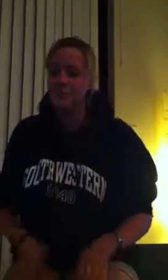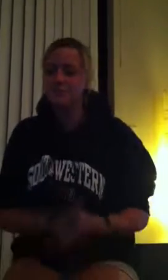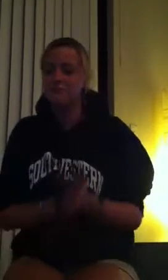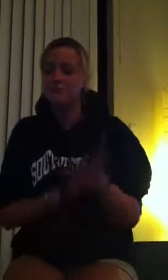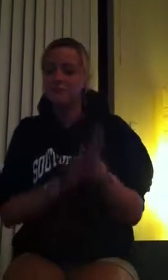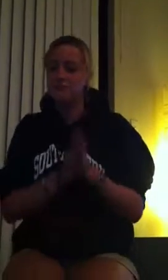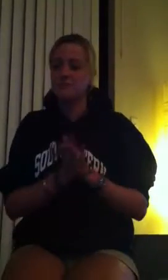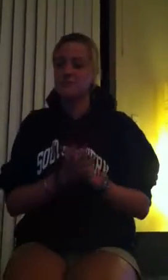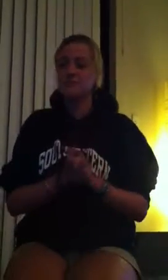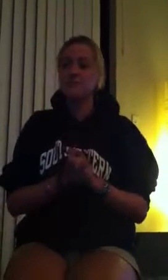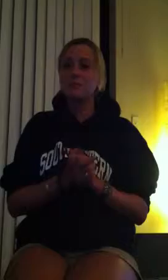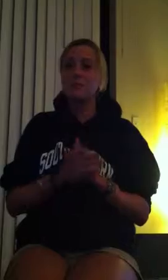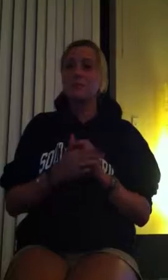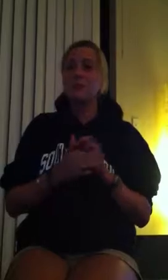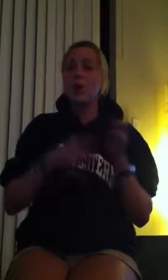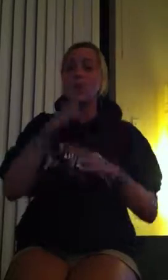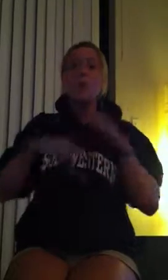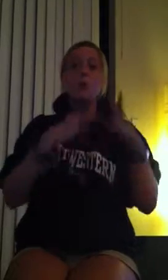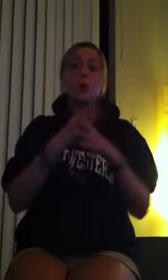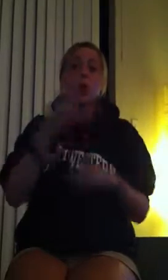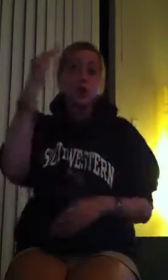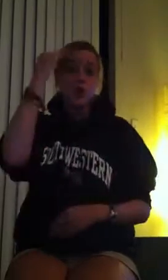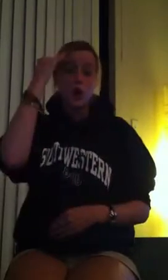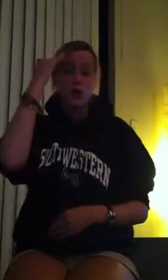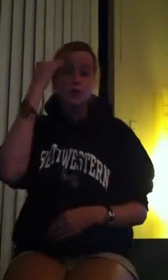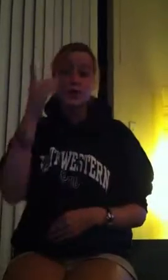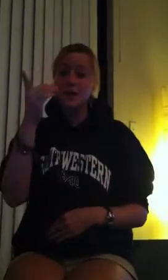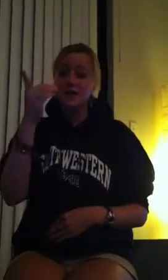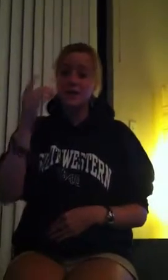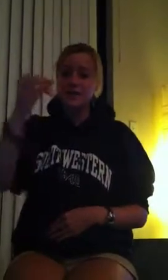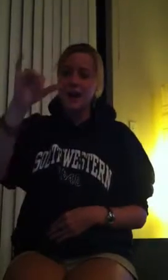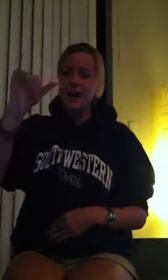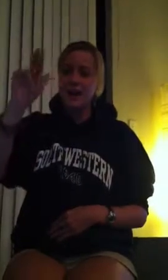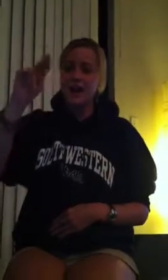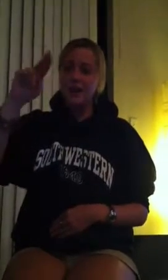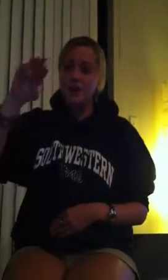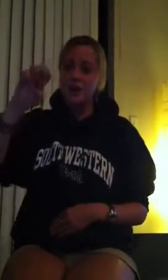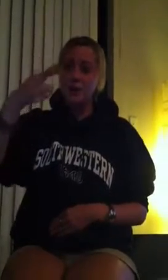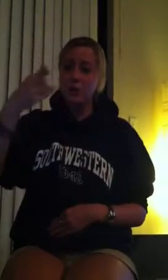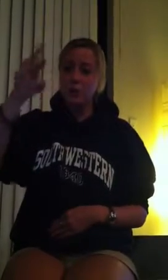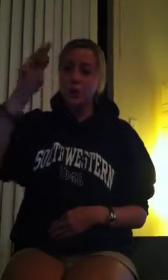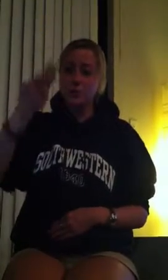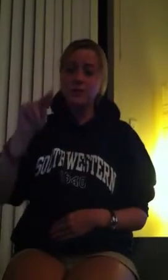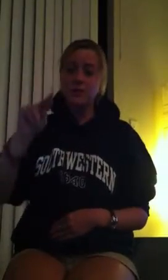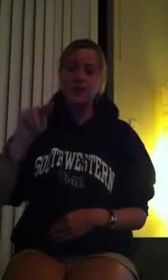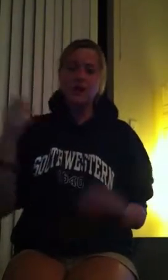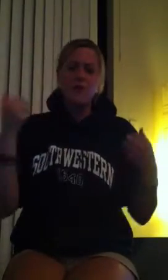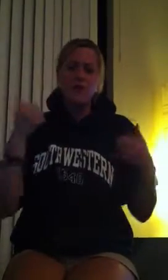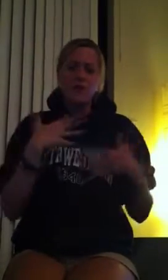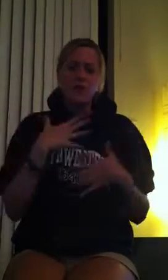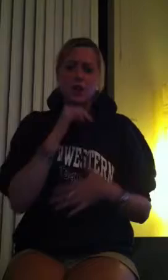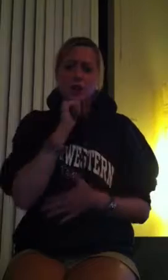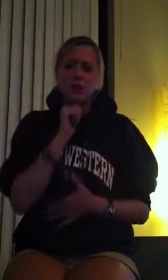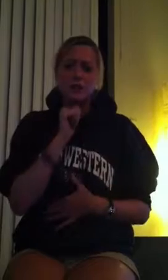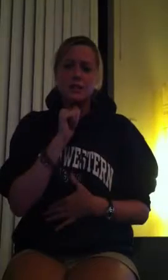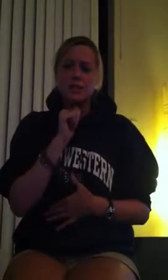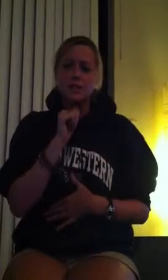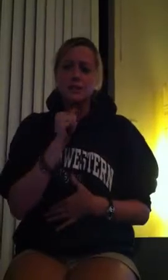The world knows Diane Rehm as a fearless and adept interviewer, but her prominence on the nation's airwaves would most likely surprise her